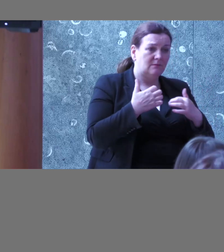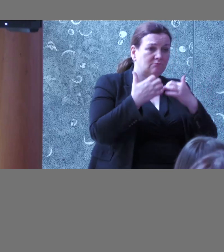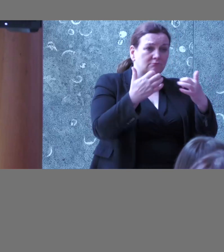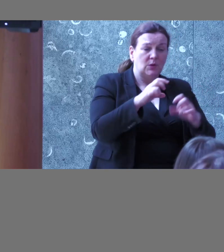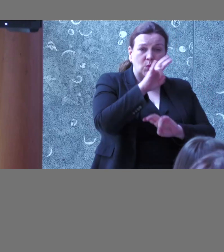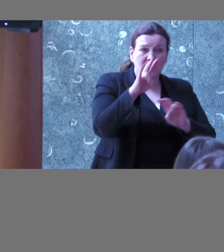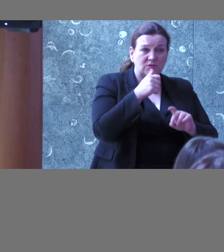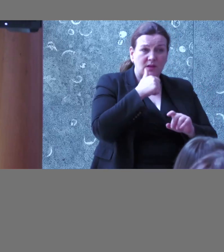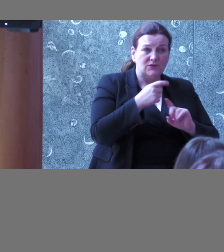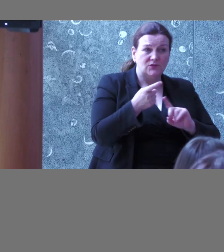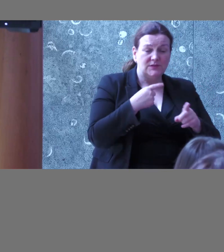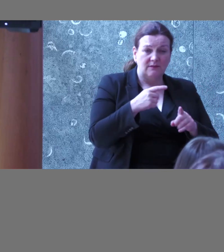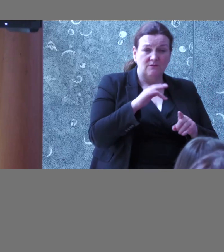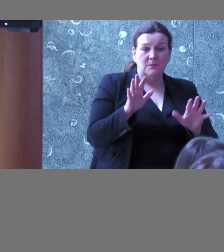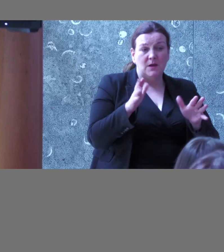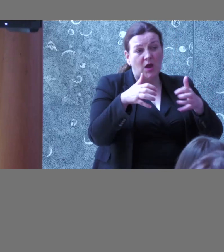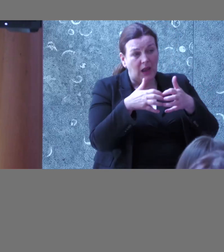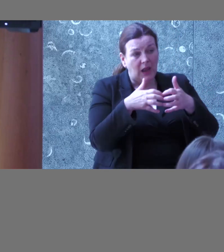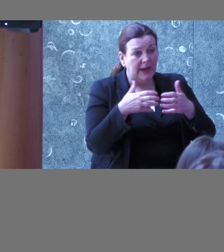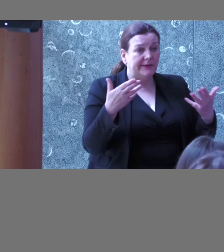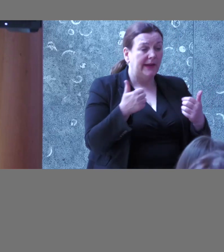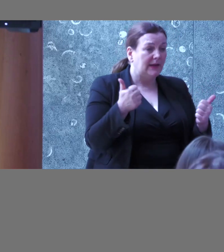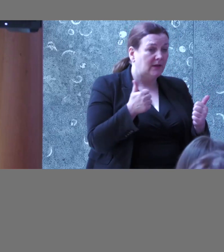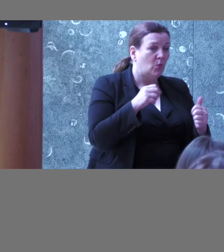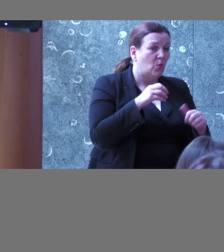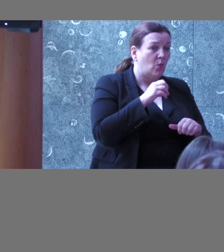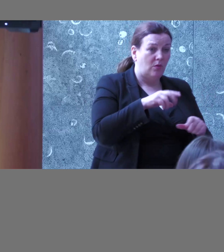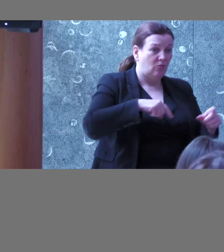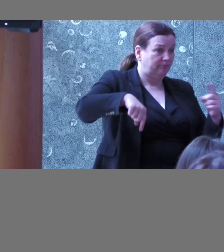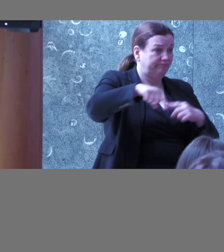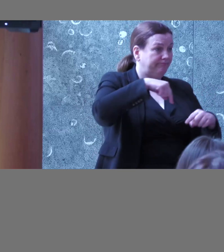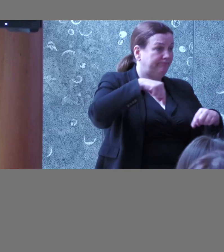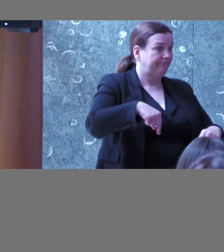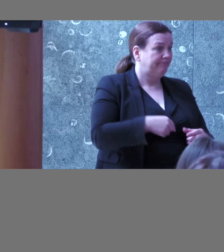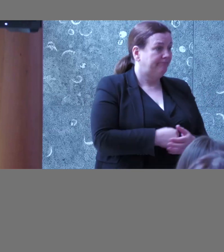to the questions either from online or the room itself.